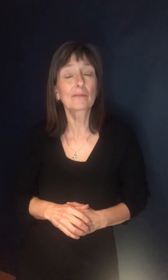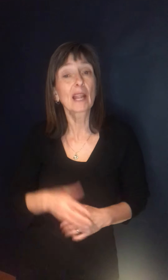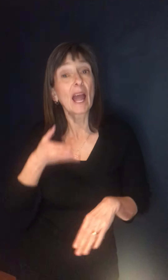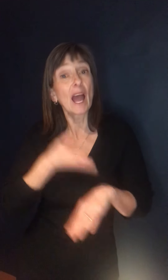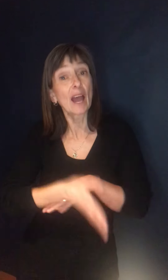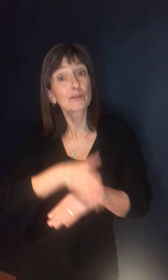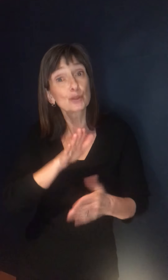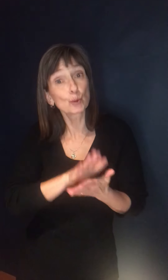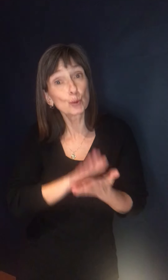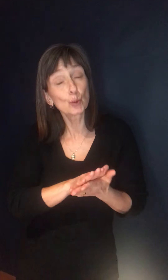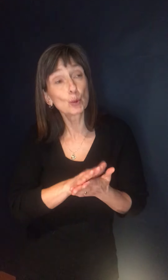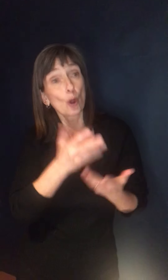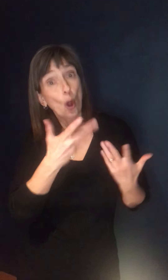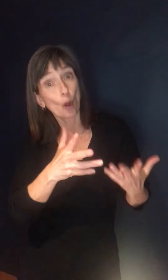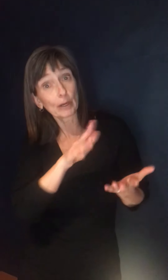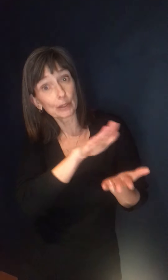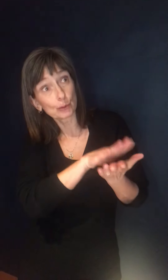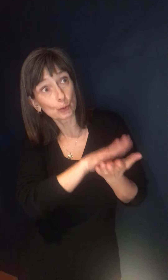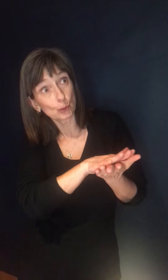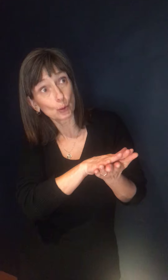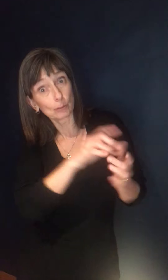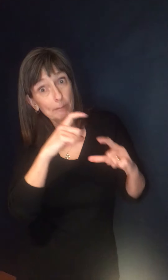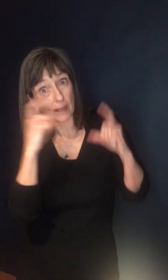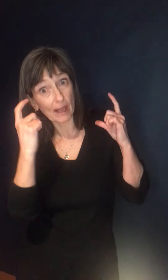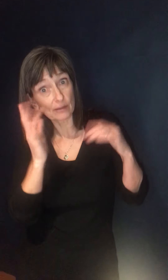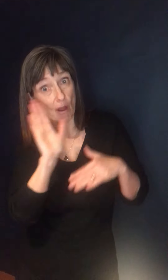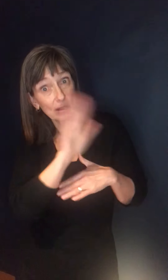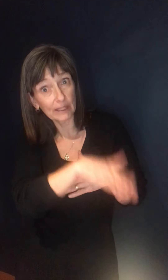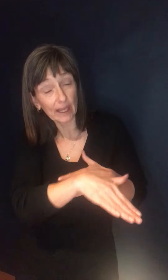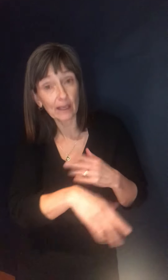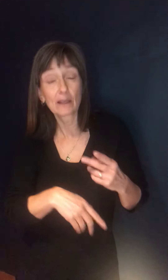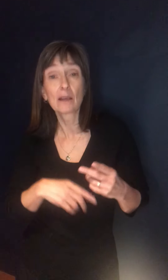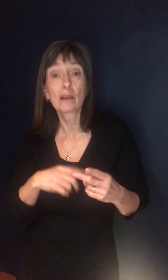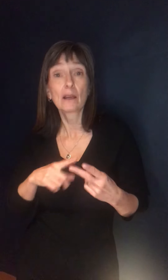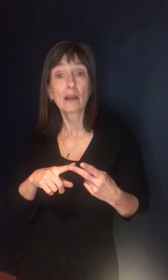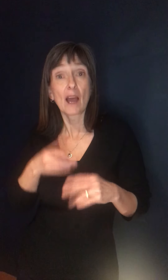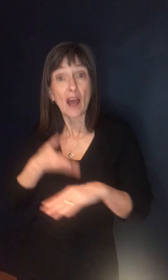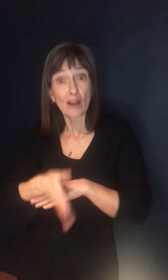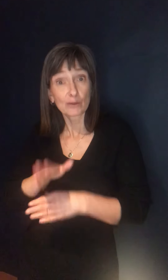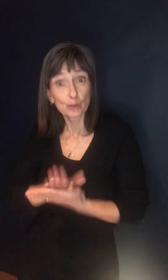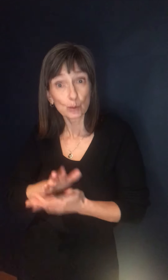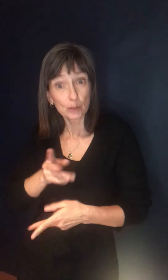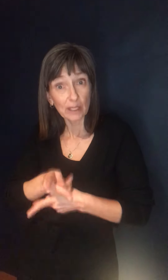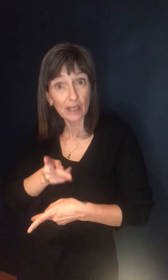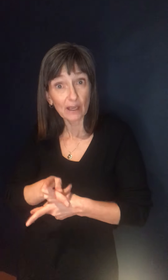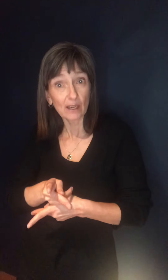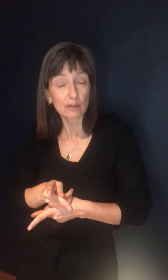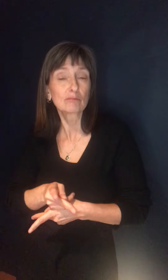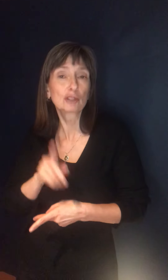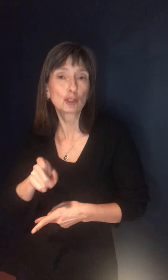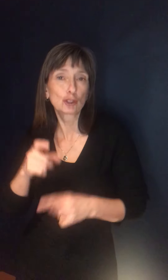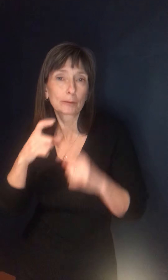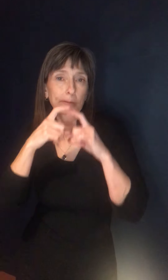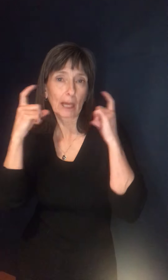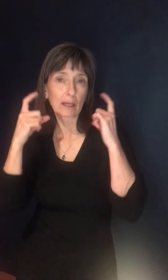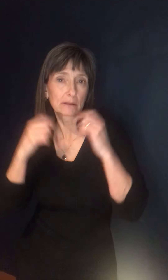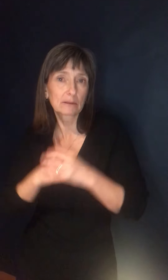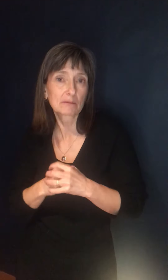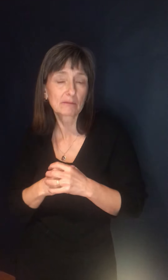programs, certainly, uh, the recommendation would be that as much as possible that they wear a mask. Uh, if they are eating at, you know,